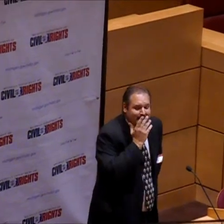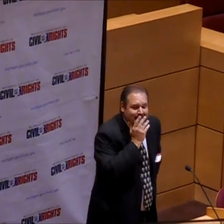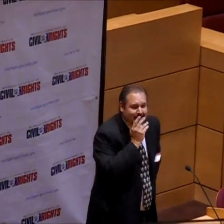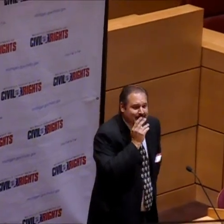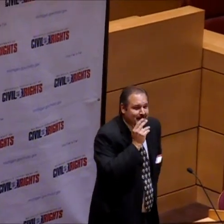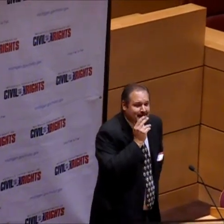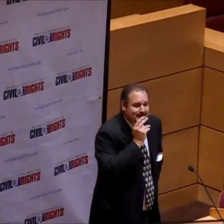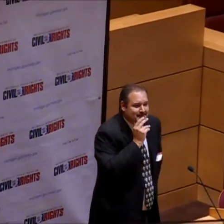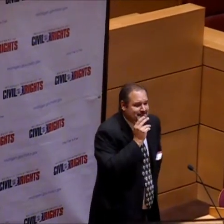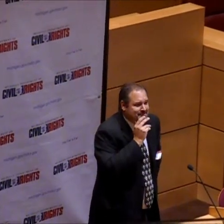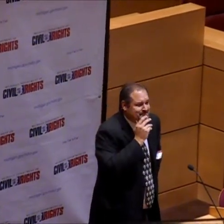possible.